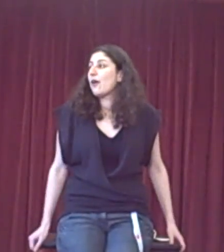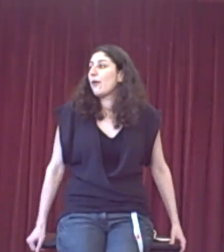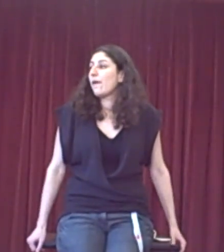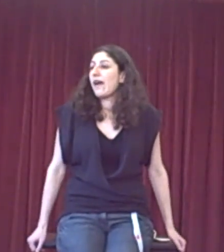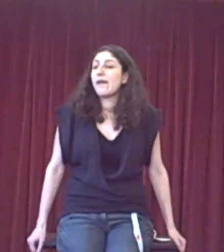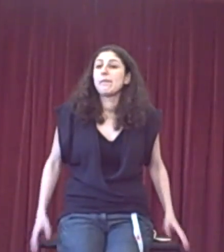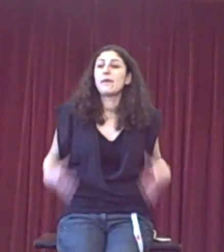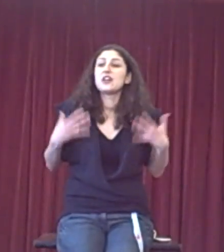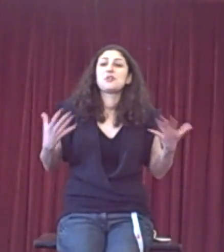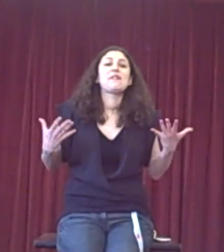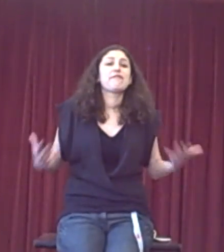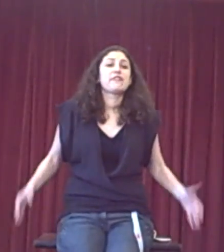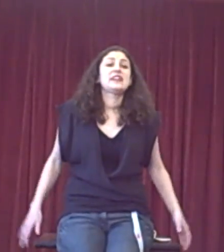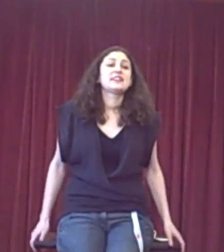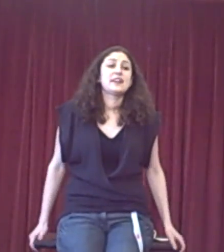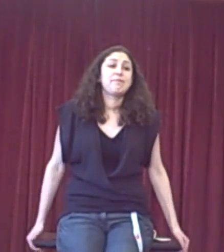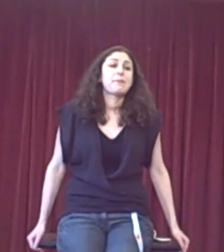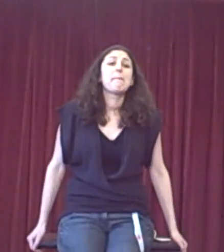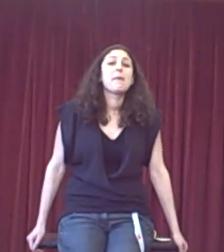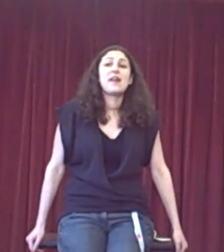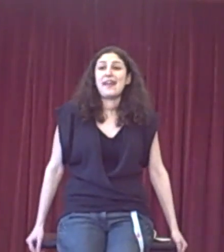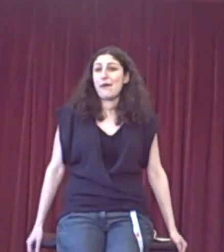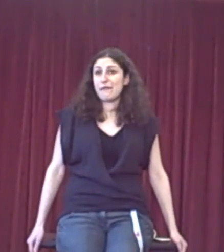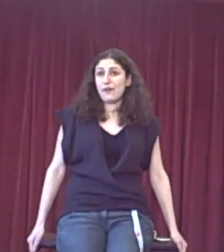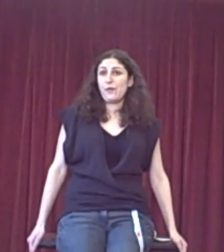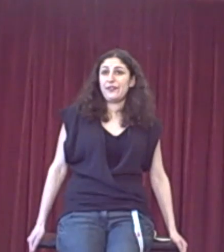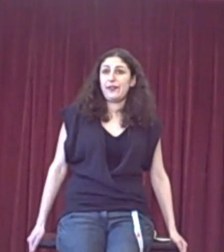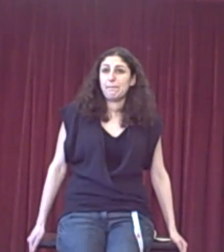I should be free to spend my money however I want to.